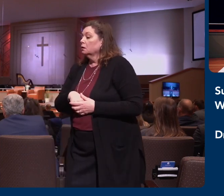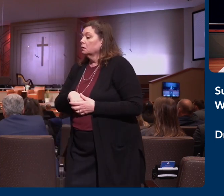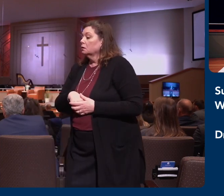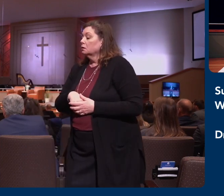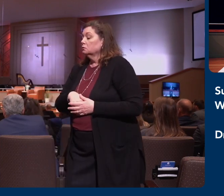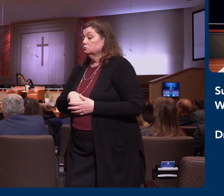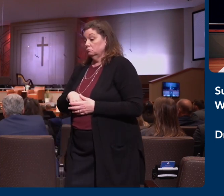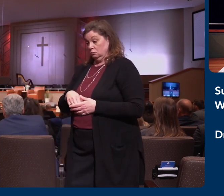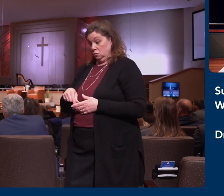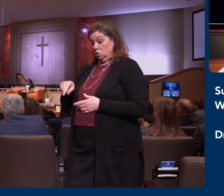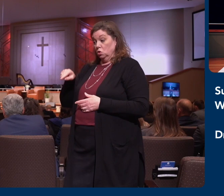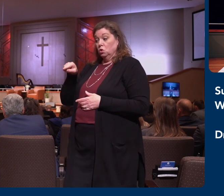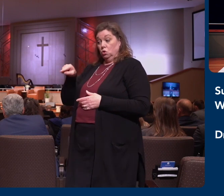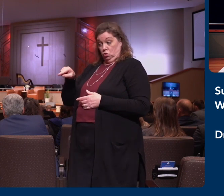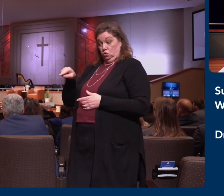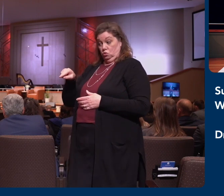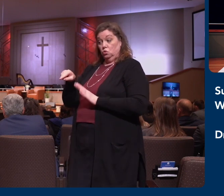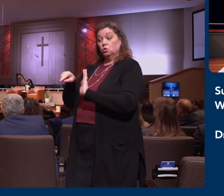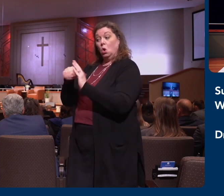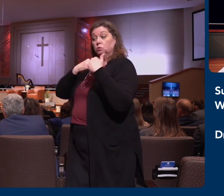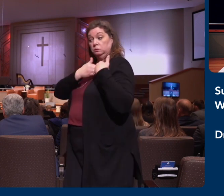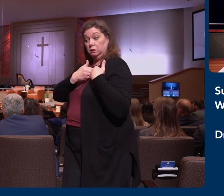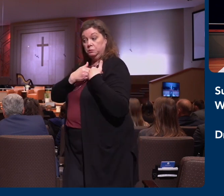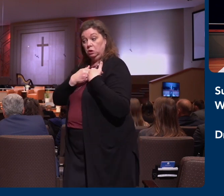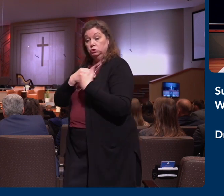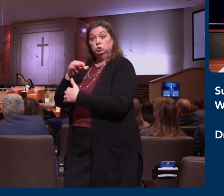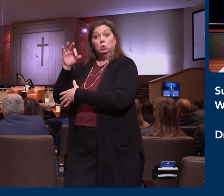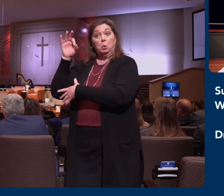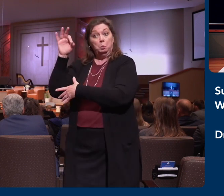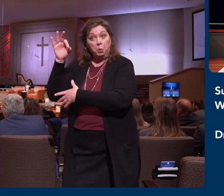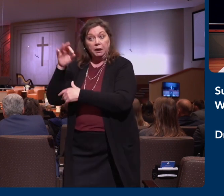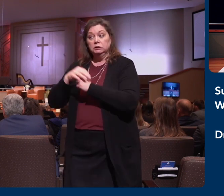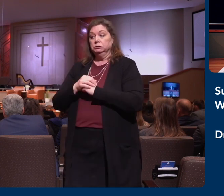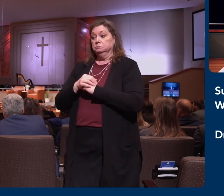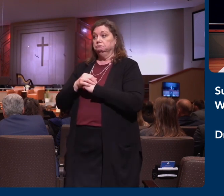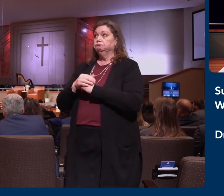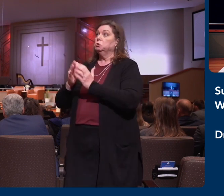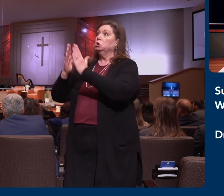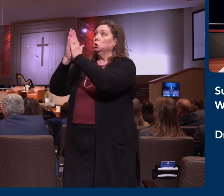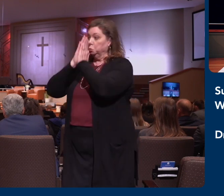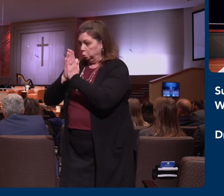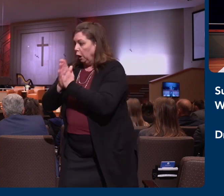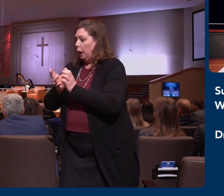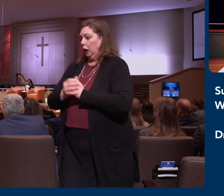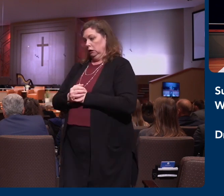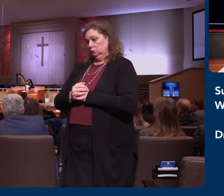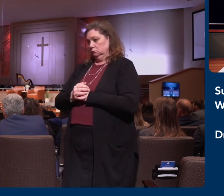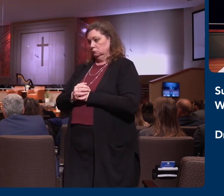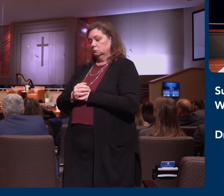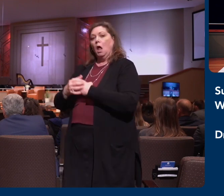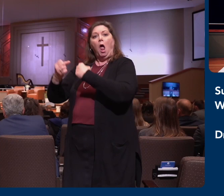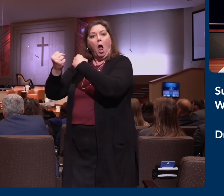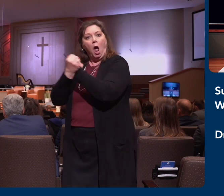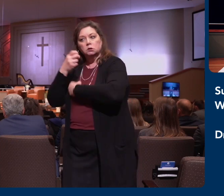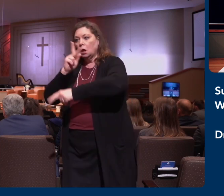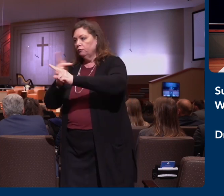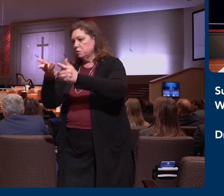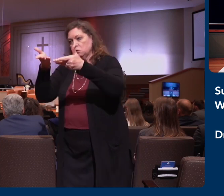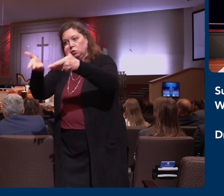to preach, to pray for them, and to love the people God has placed in your